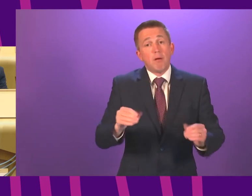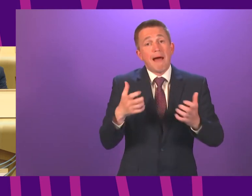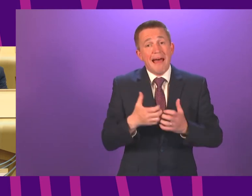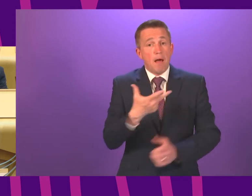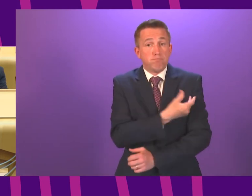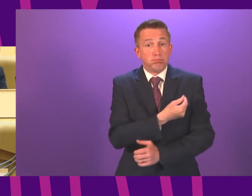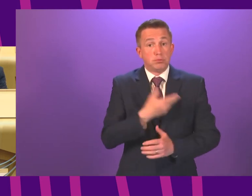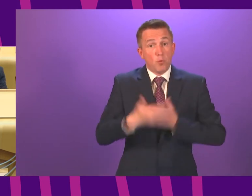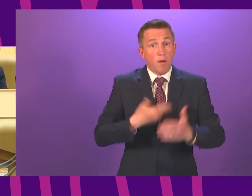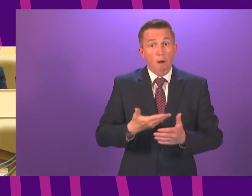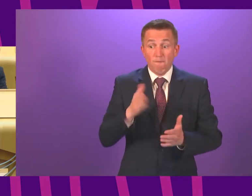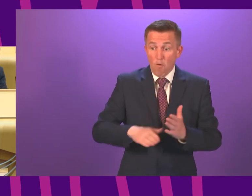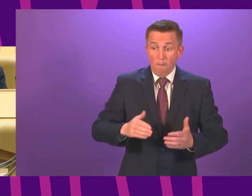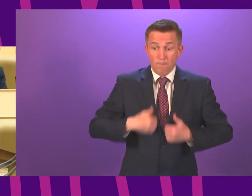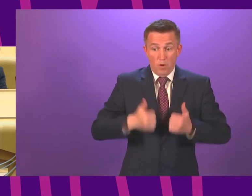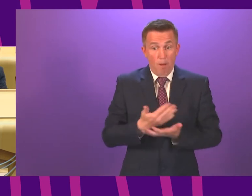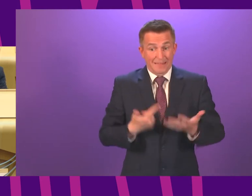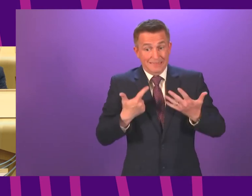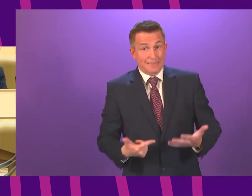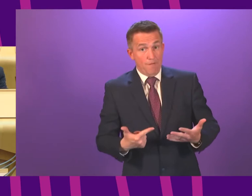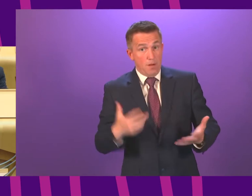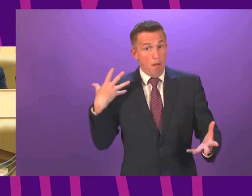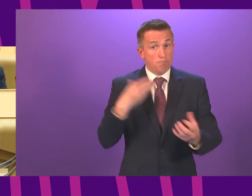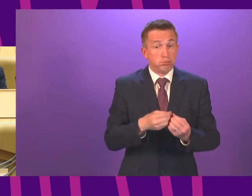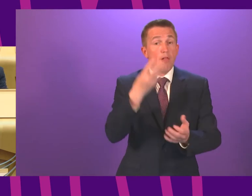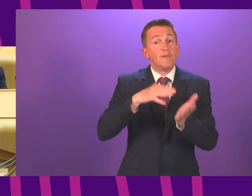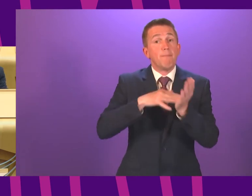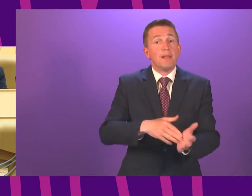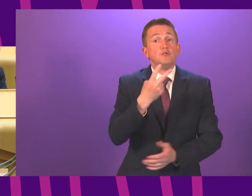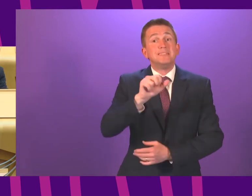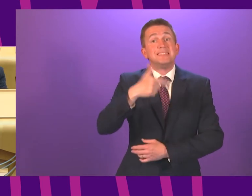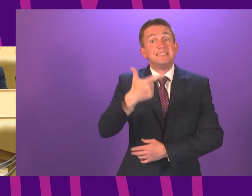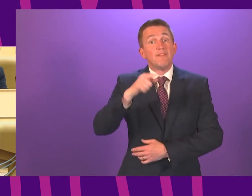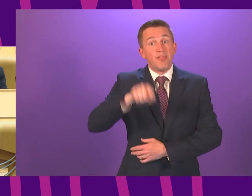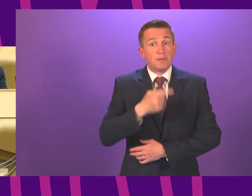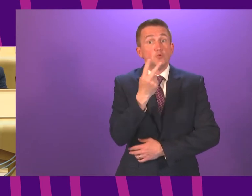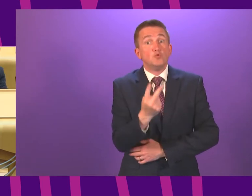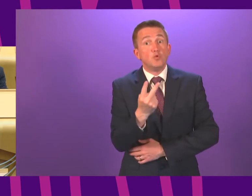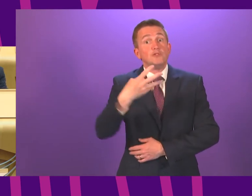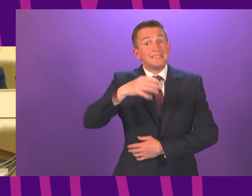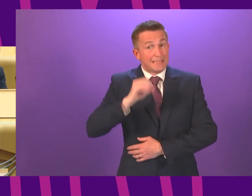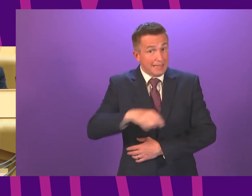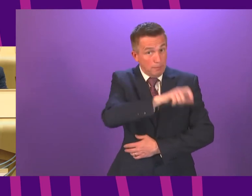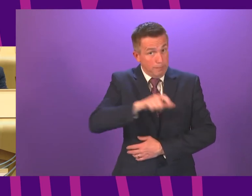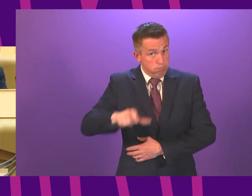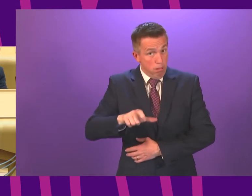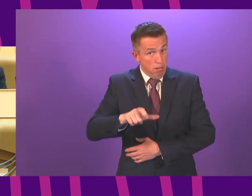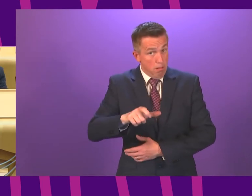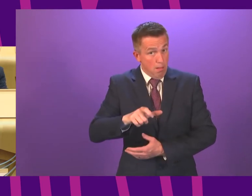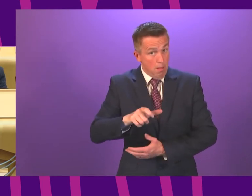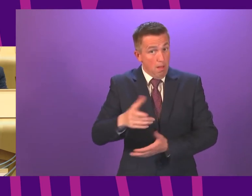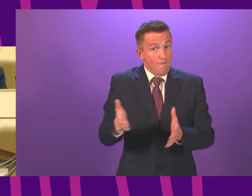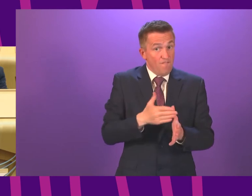7.30 this morning, 3,267,290 people had